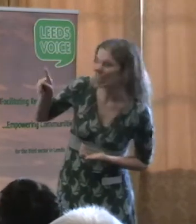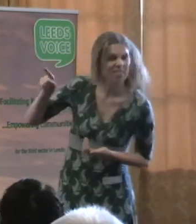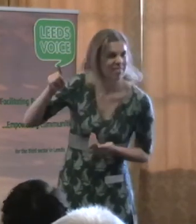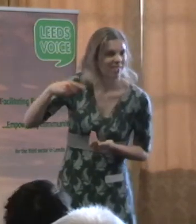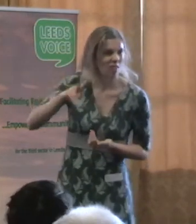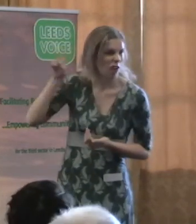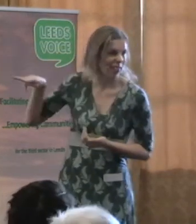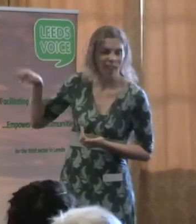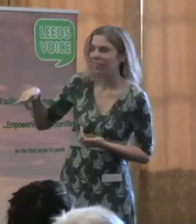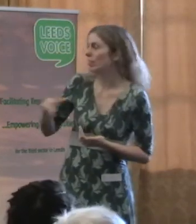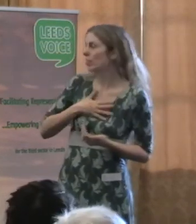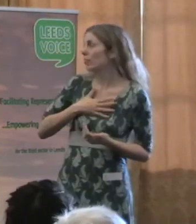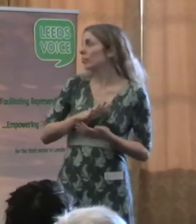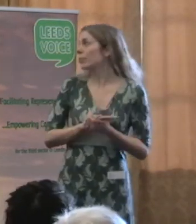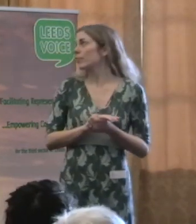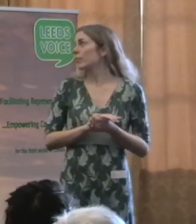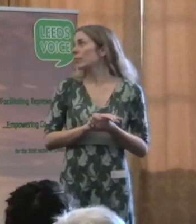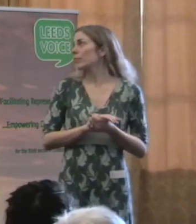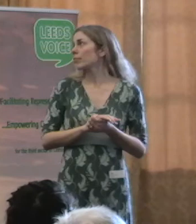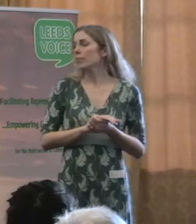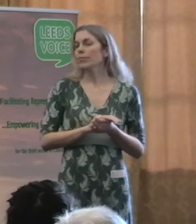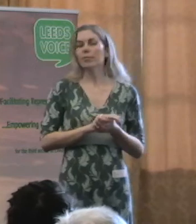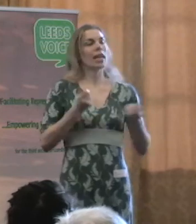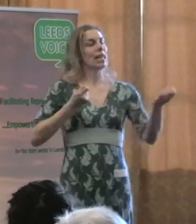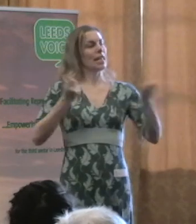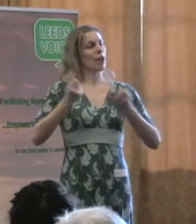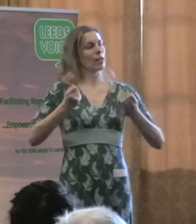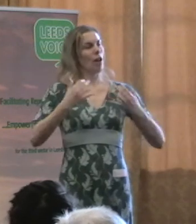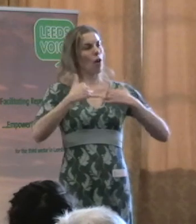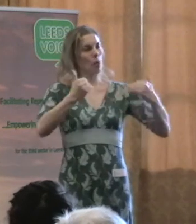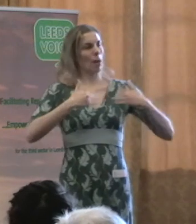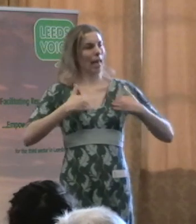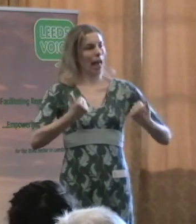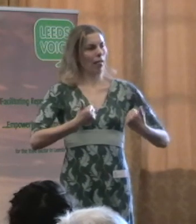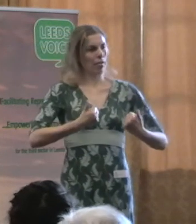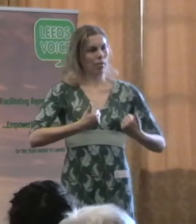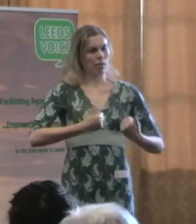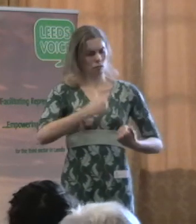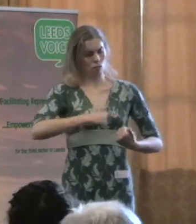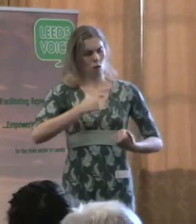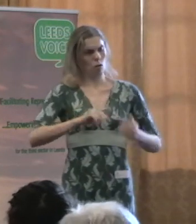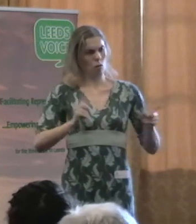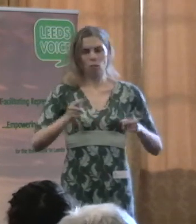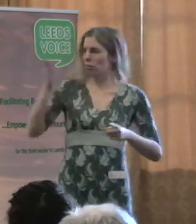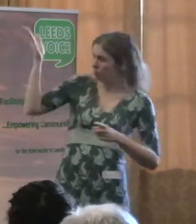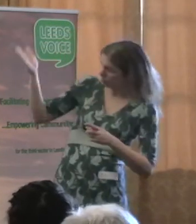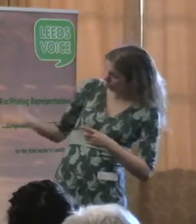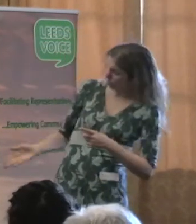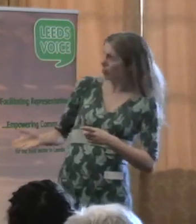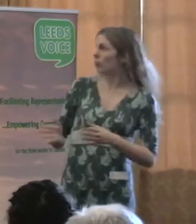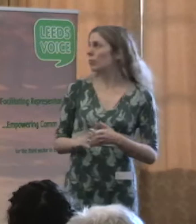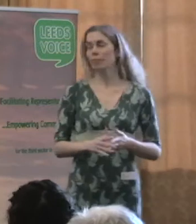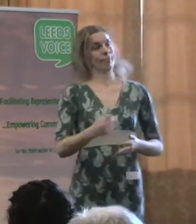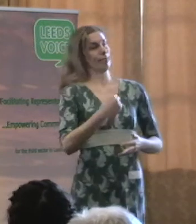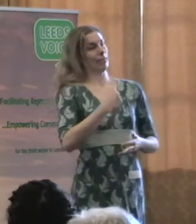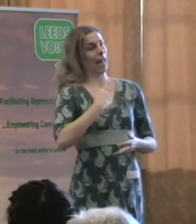what the proposed role of the director of public health is. And just to go through that, I will